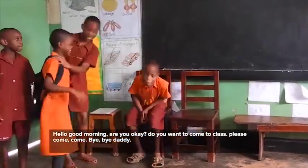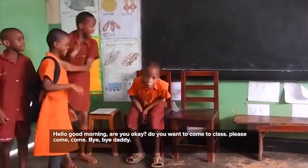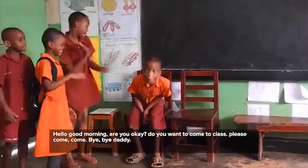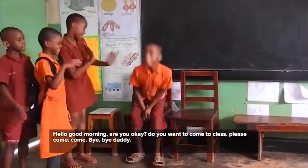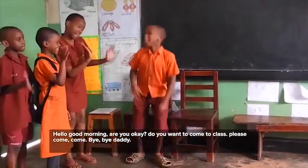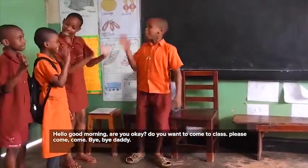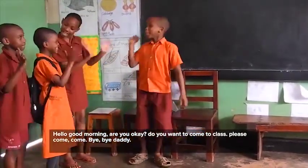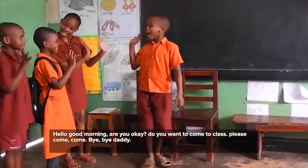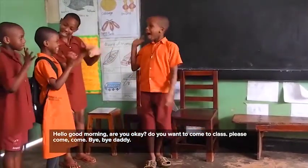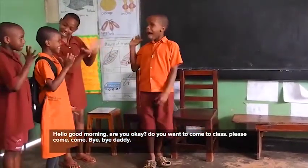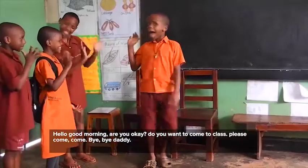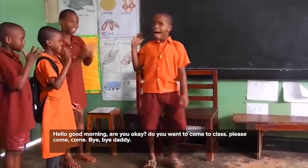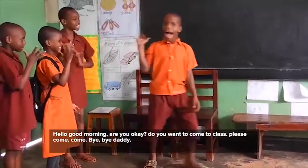Bye, daddy. Bye,